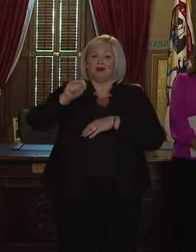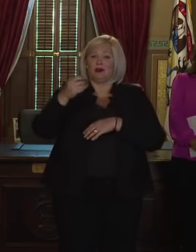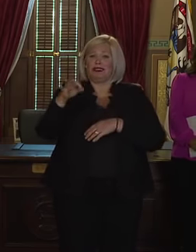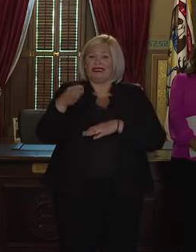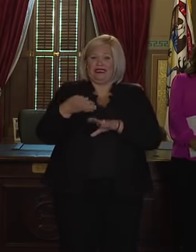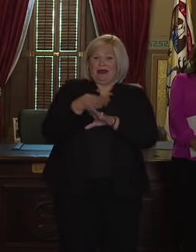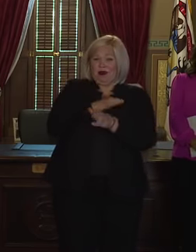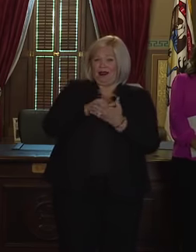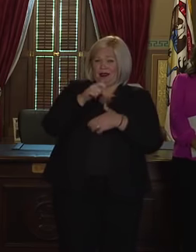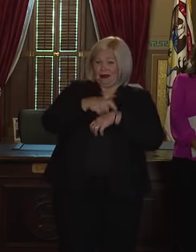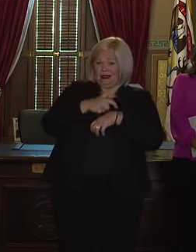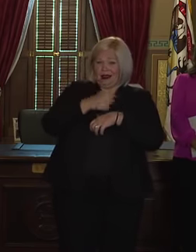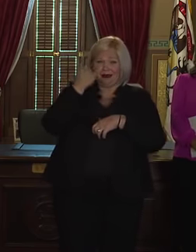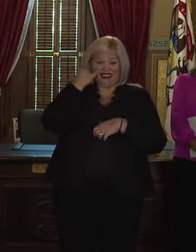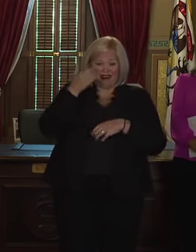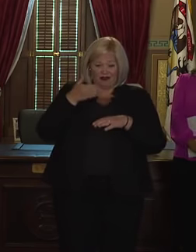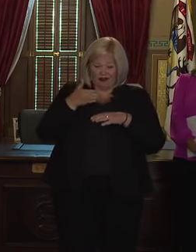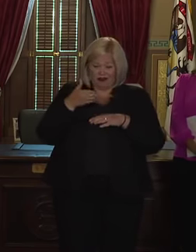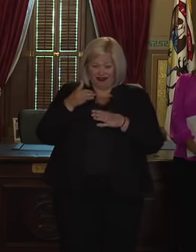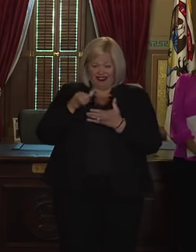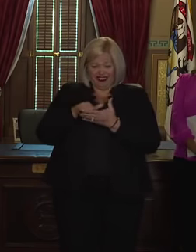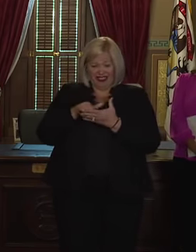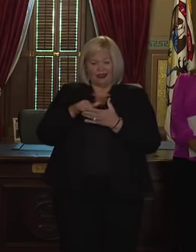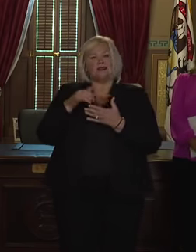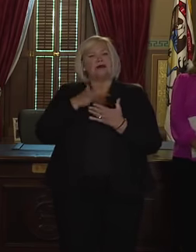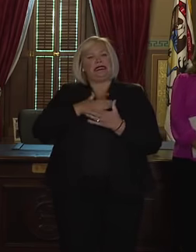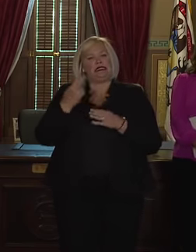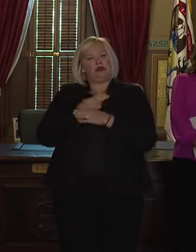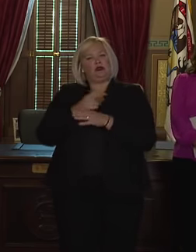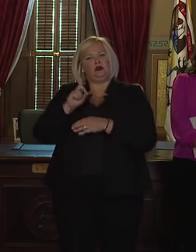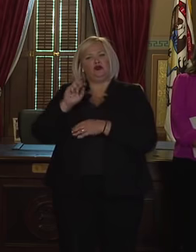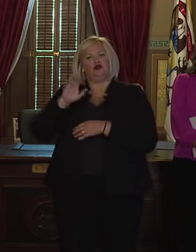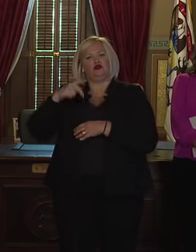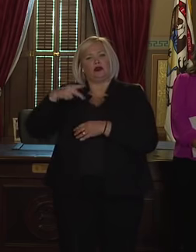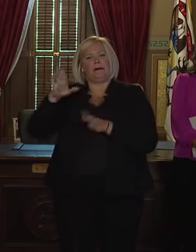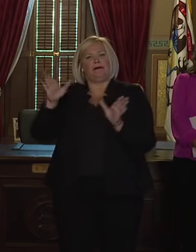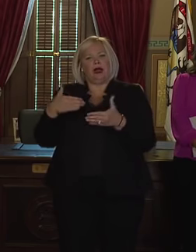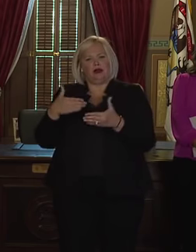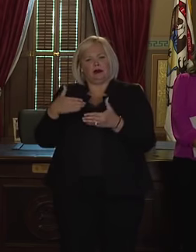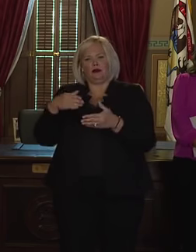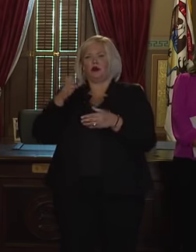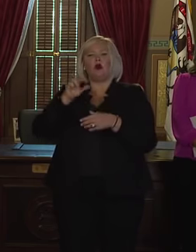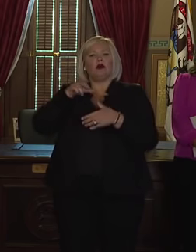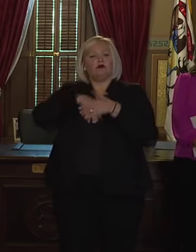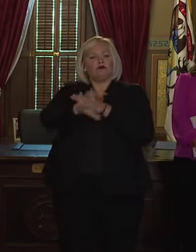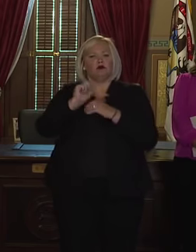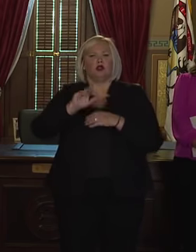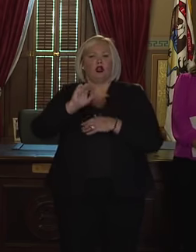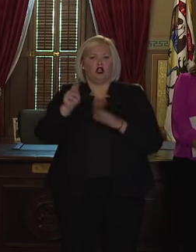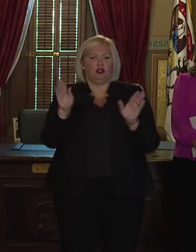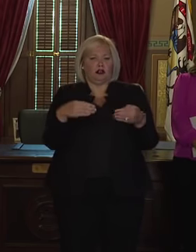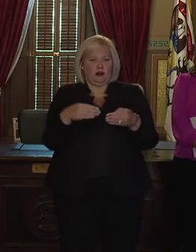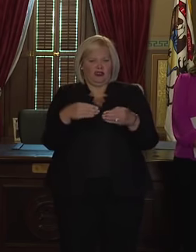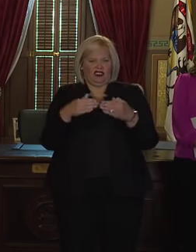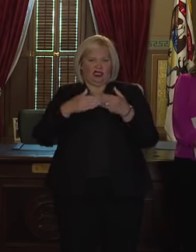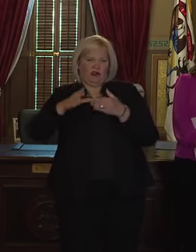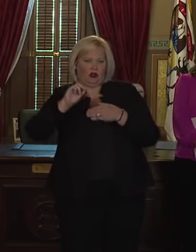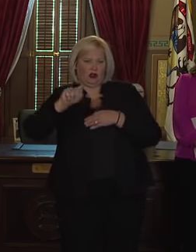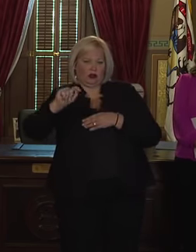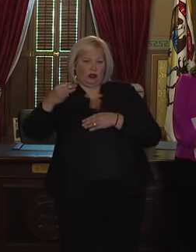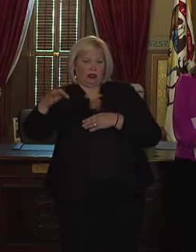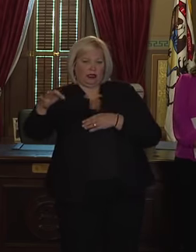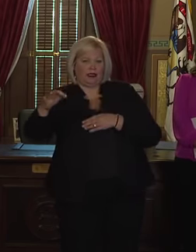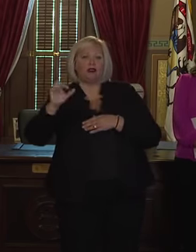that point, if you still have your ballot, please use a local Dropbox or drop it off in person at your local clerk's office. You can also vote in